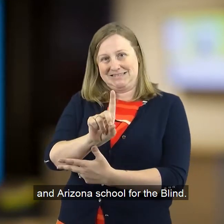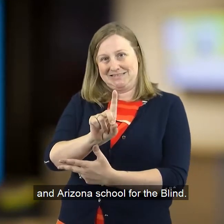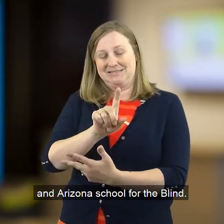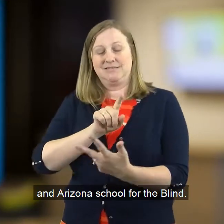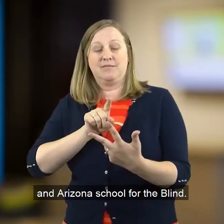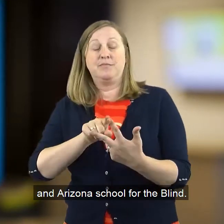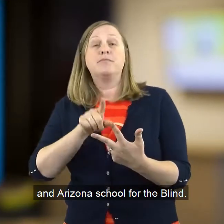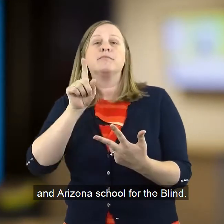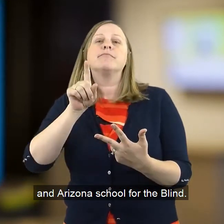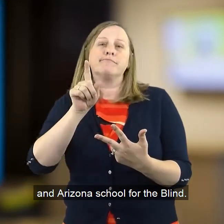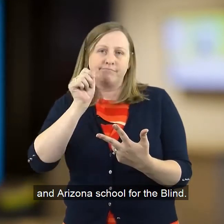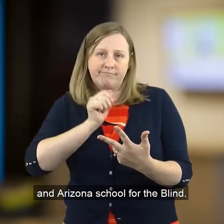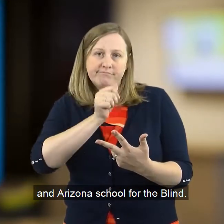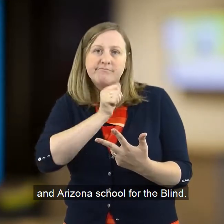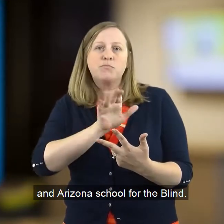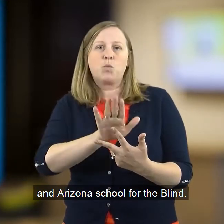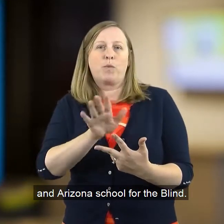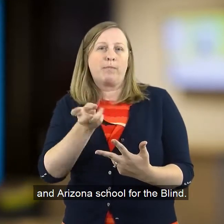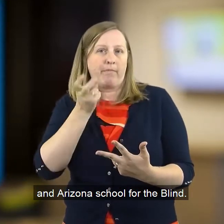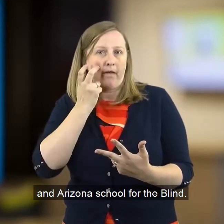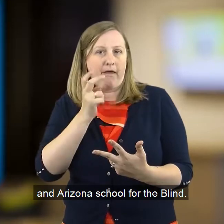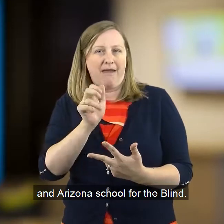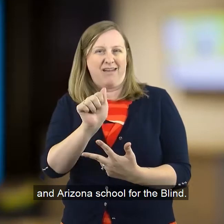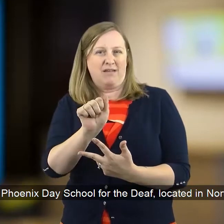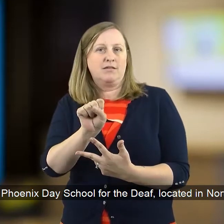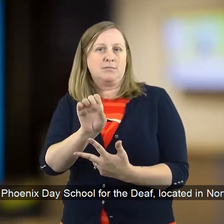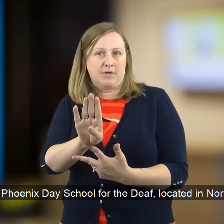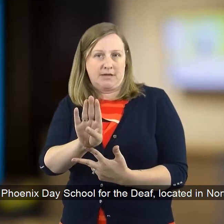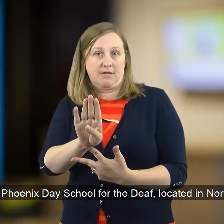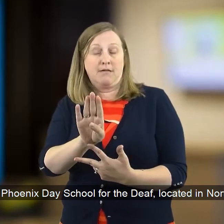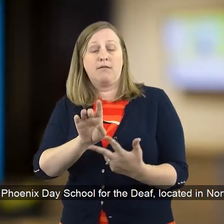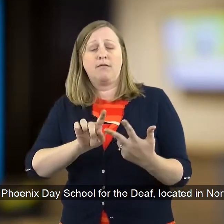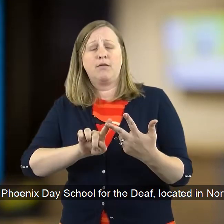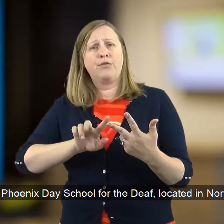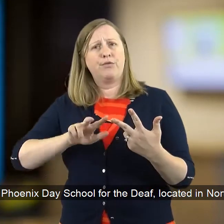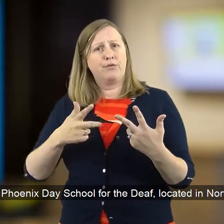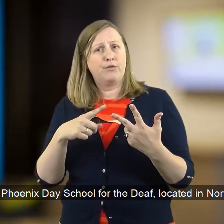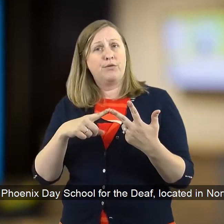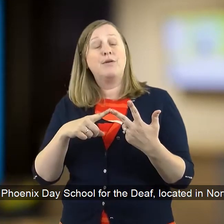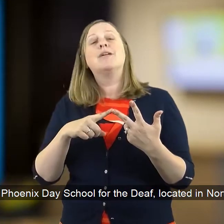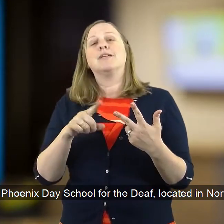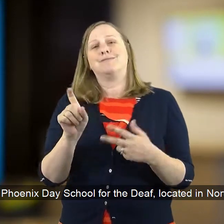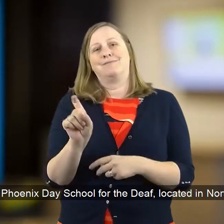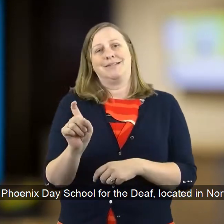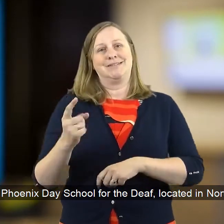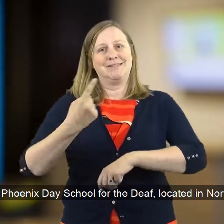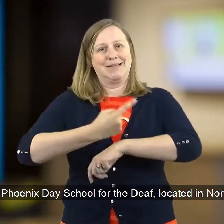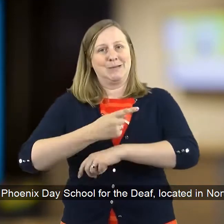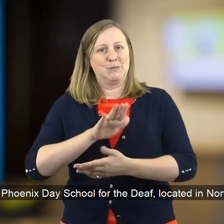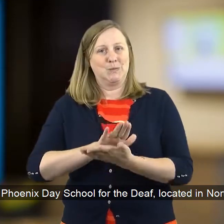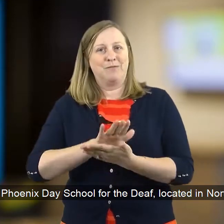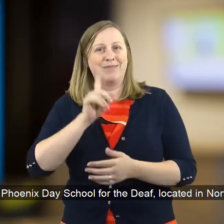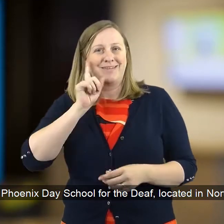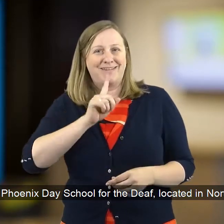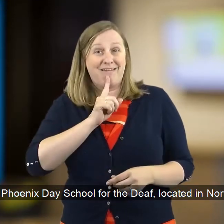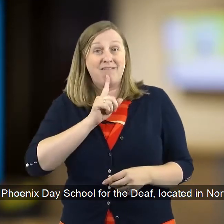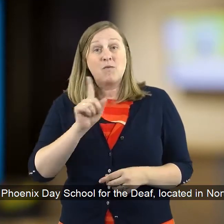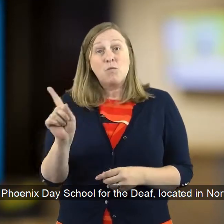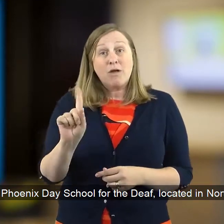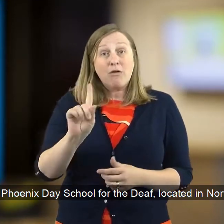School for the Blind, and a third school, Phoenix Day School for the Deaf, located in north central Phoenix.